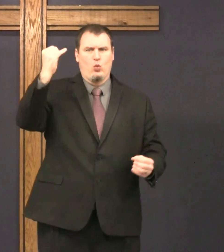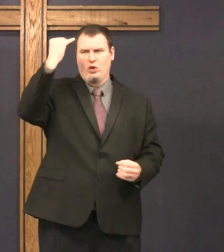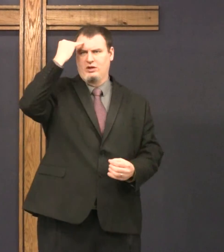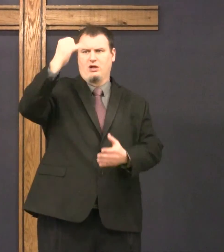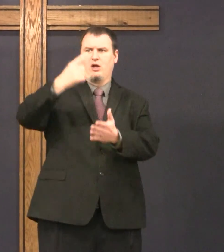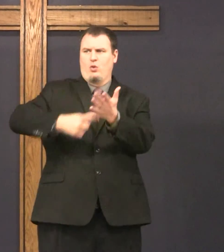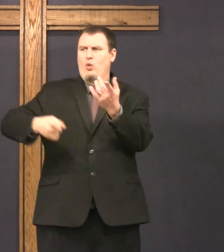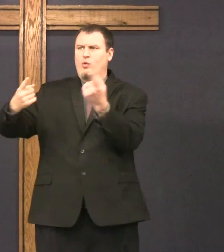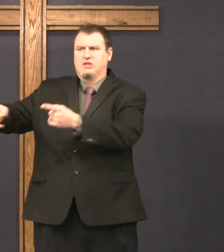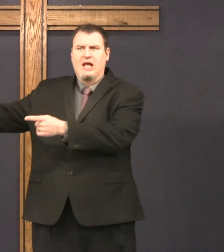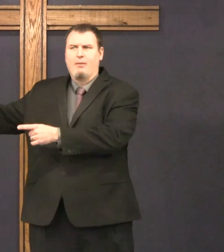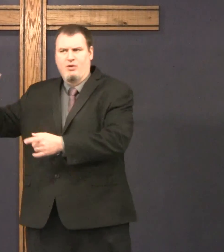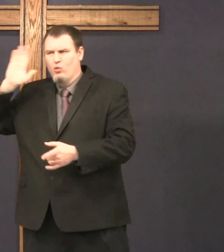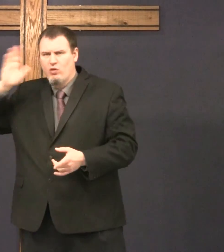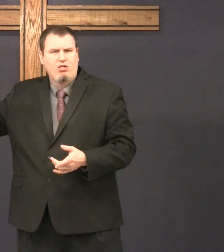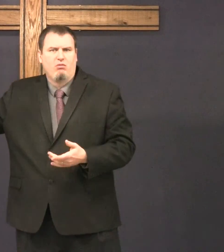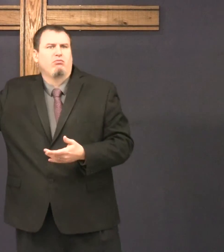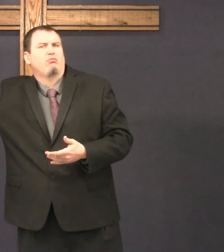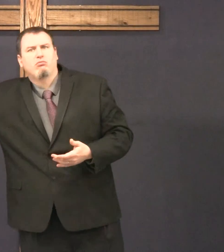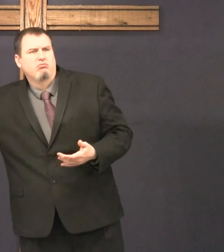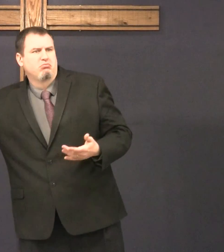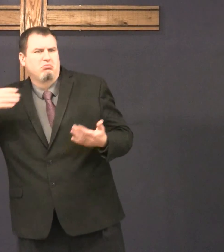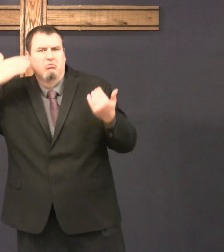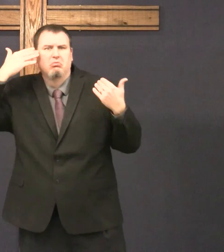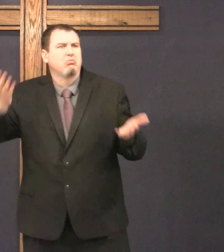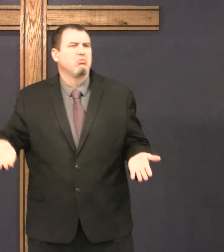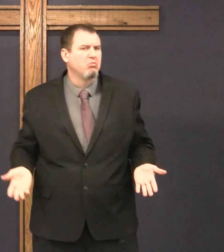Maybe to Thomas. He didn't know what was going to happen.